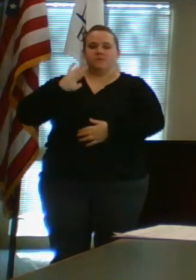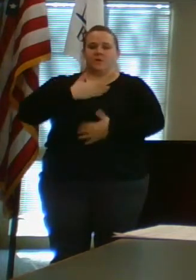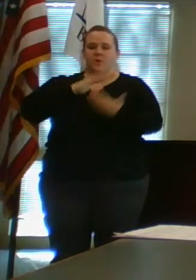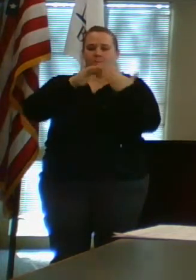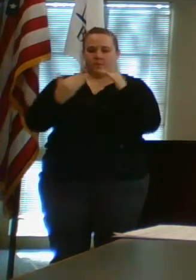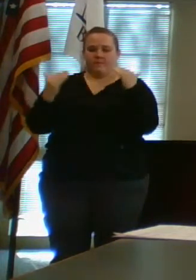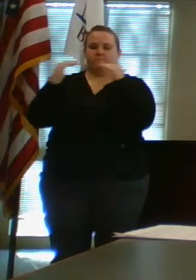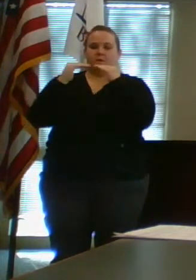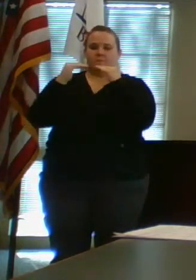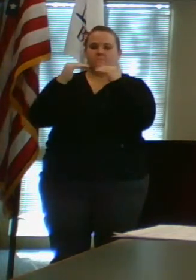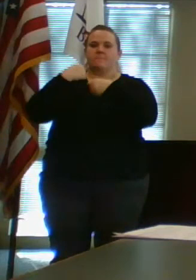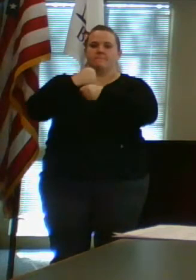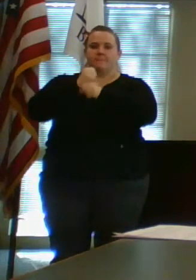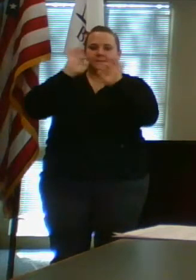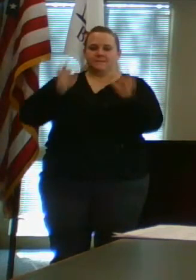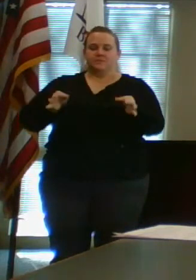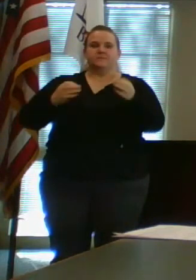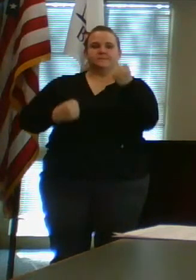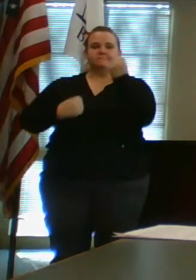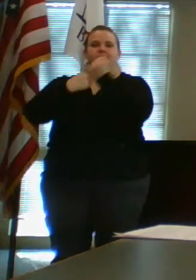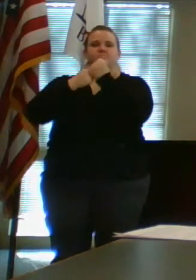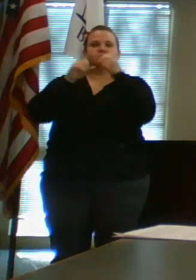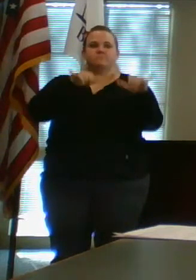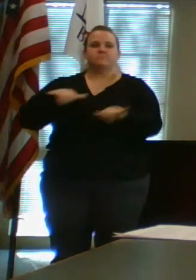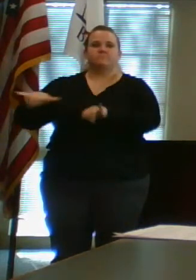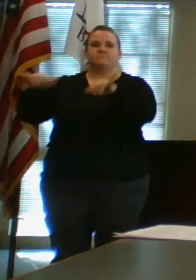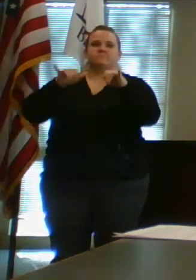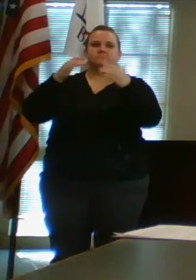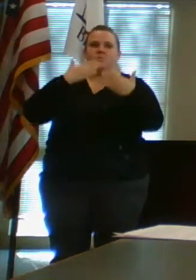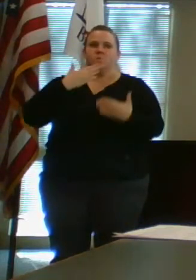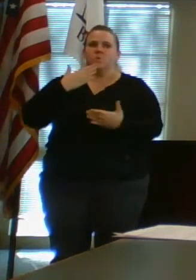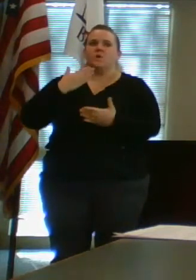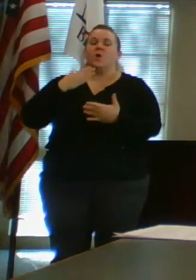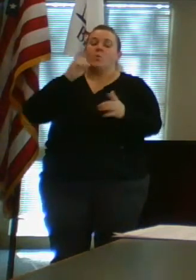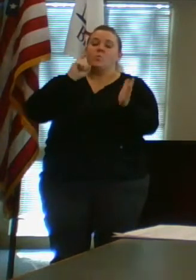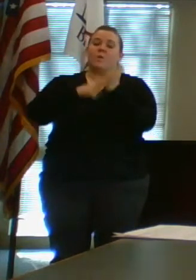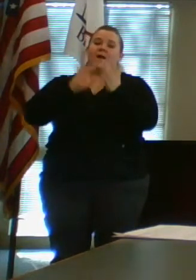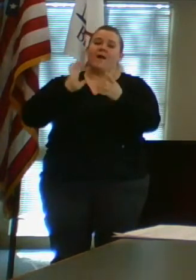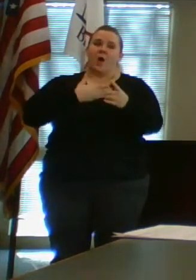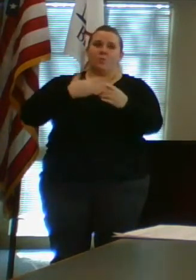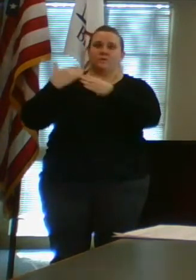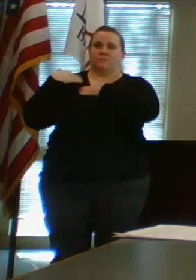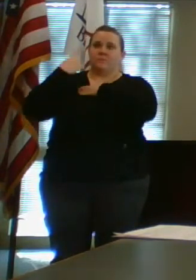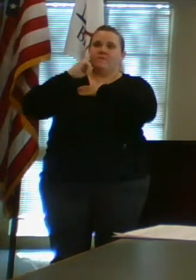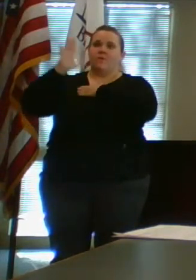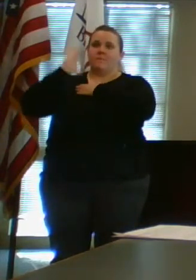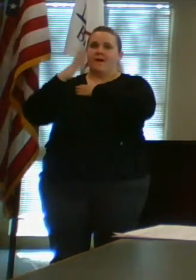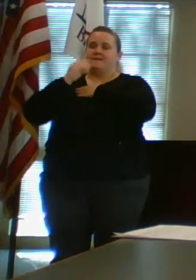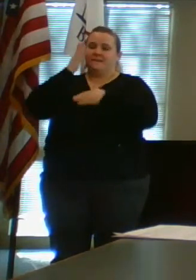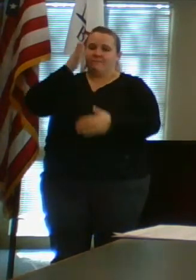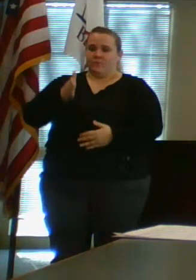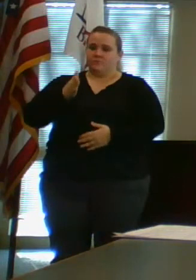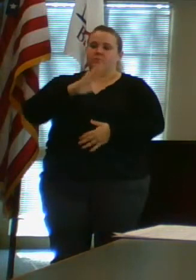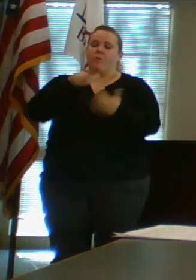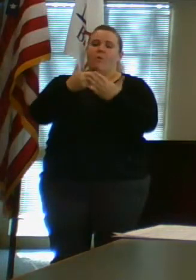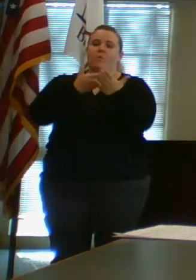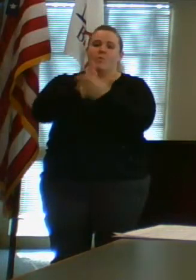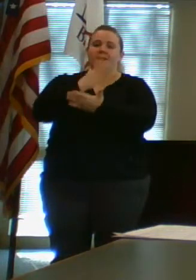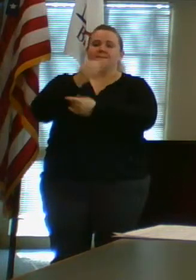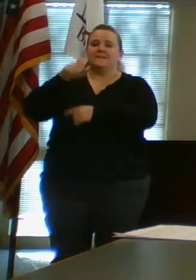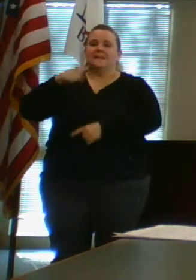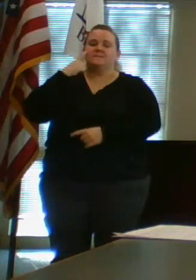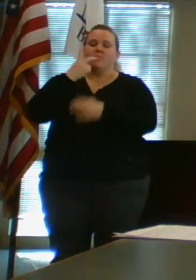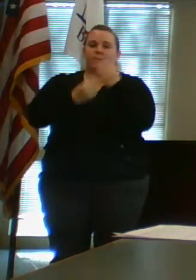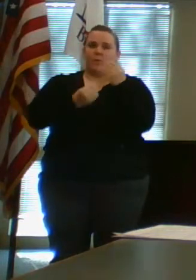make decisions that promote the common good, we recognize our responsibility for the past and the future, the rights and the needs of both